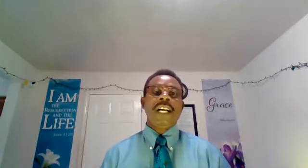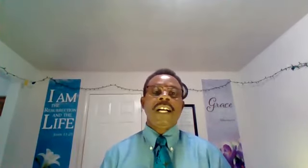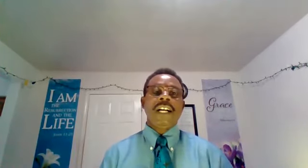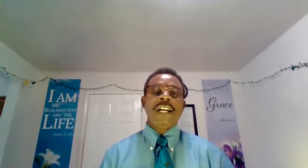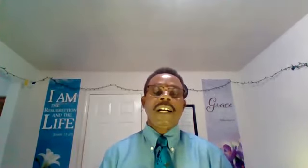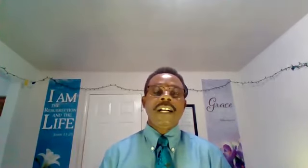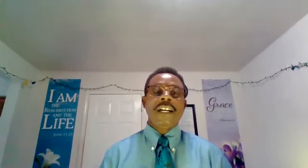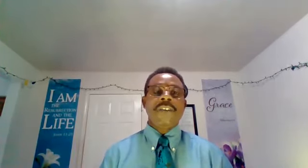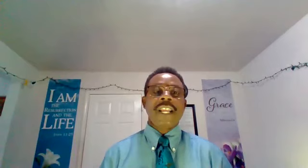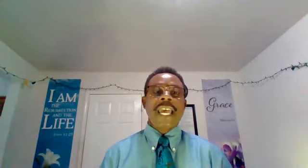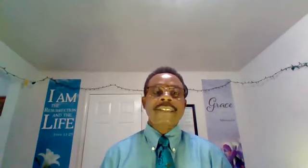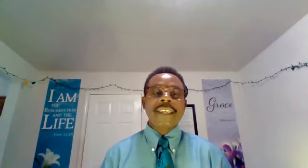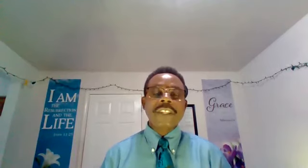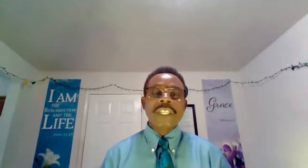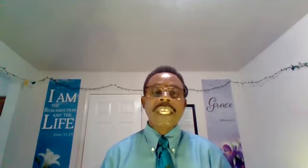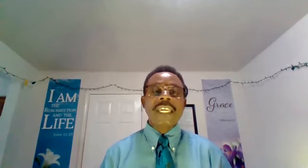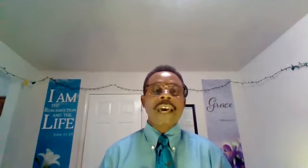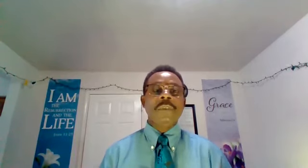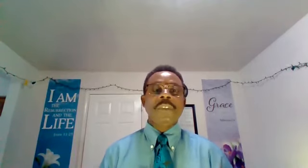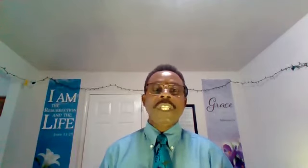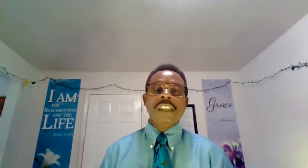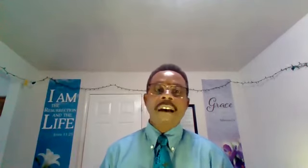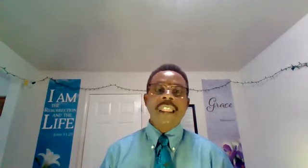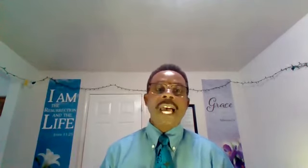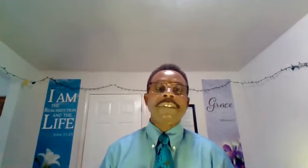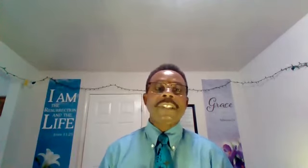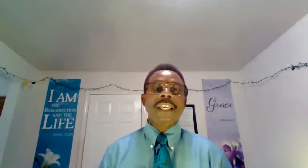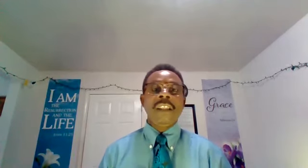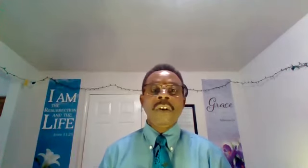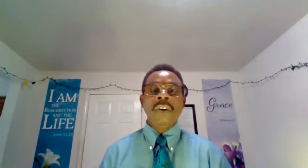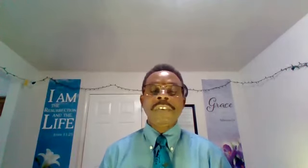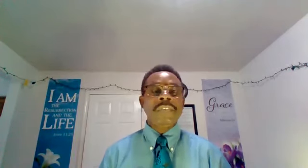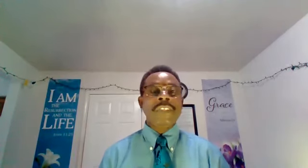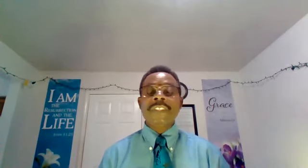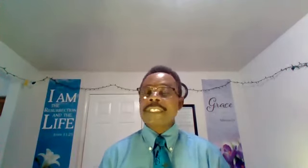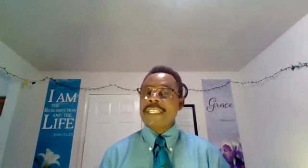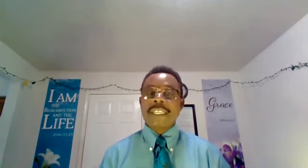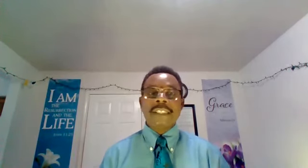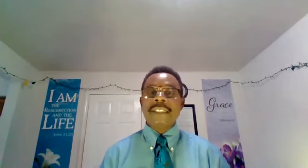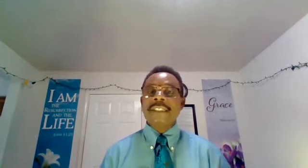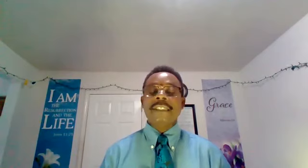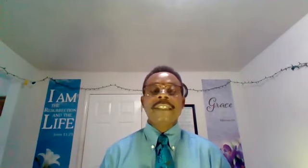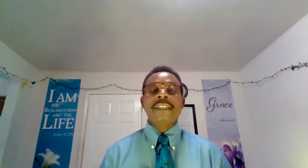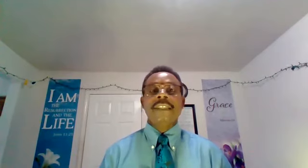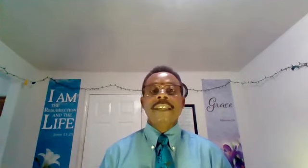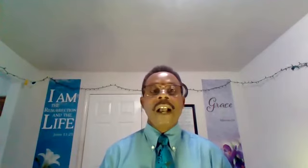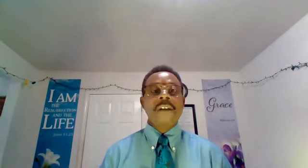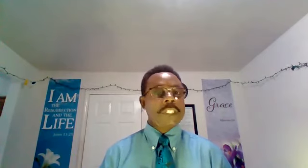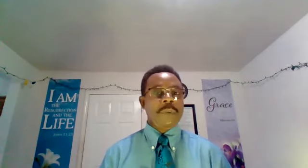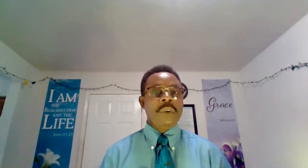a realization in that position in our lives, to say, Lord, this isn't comfortable,